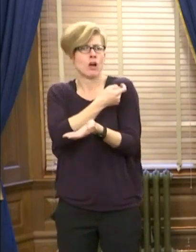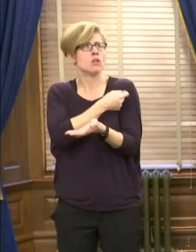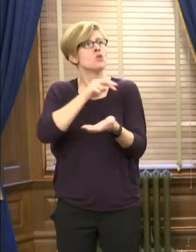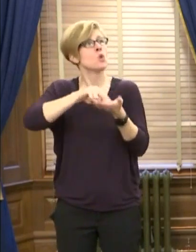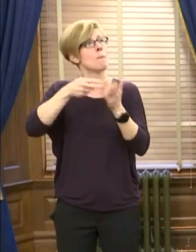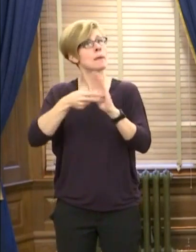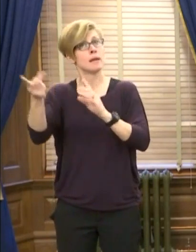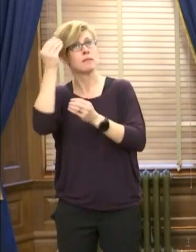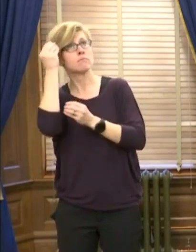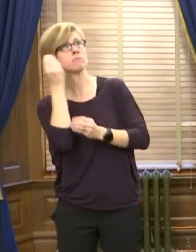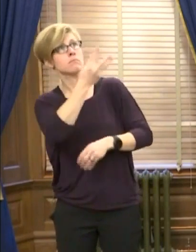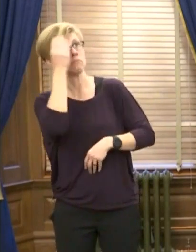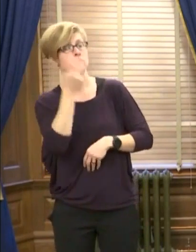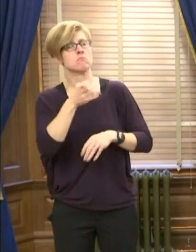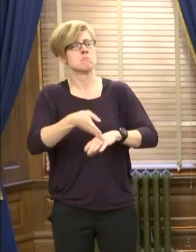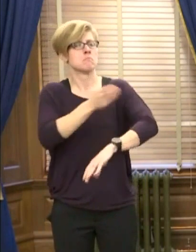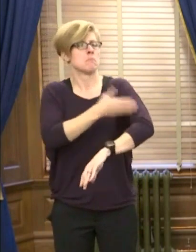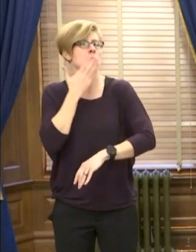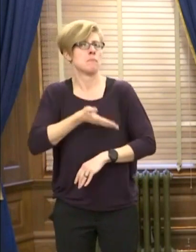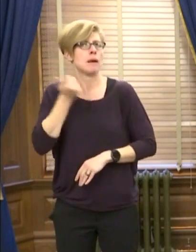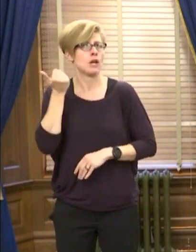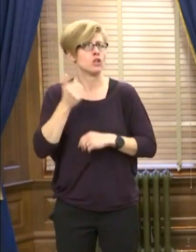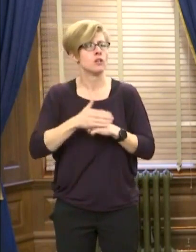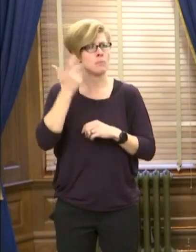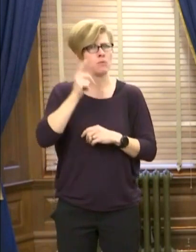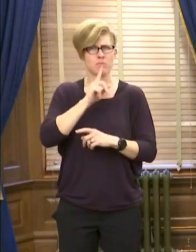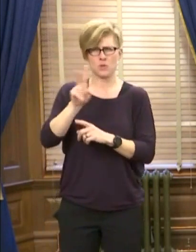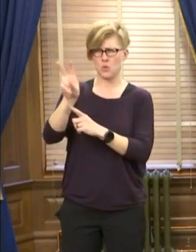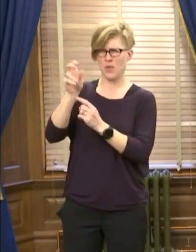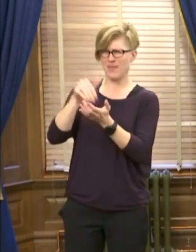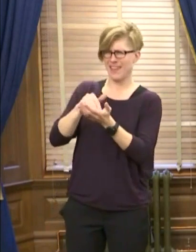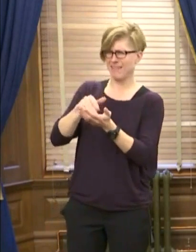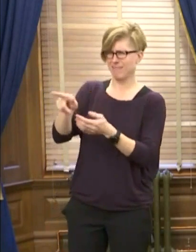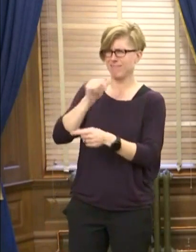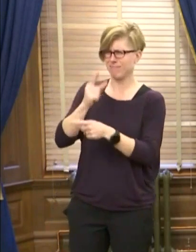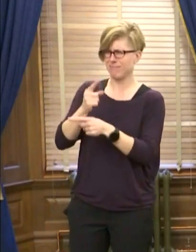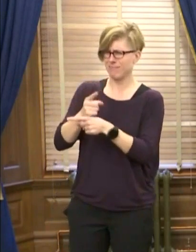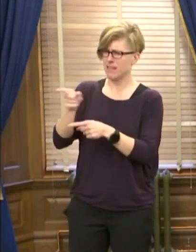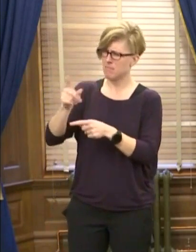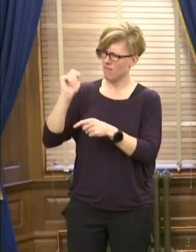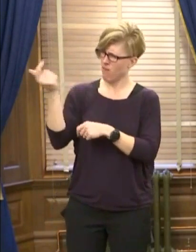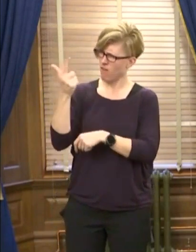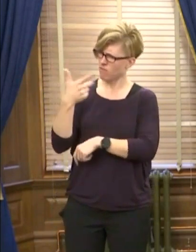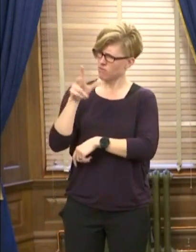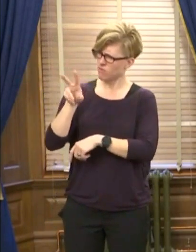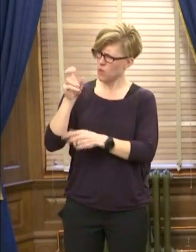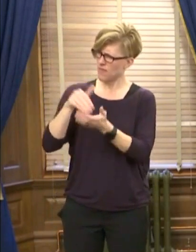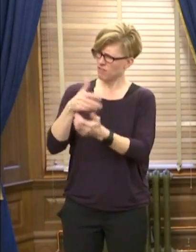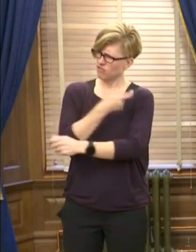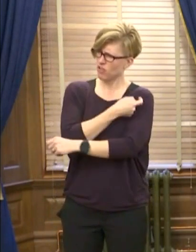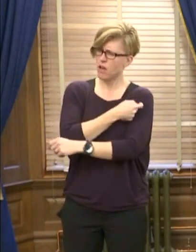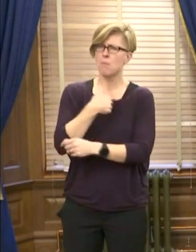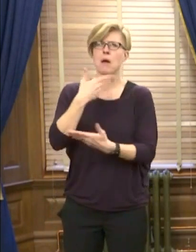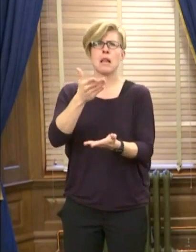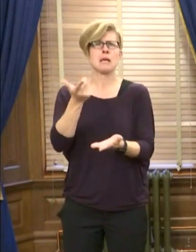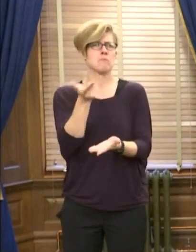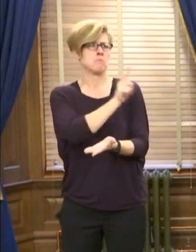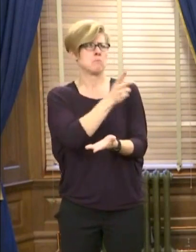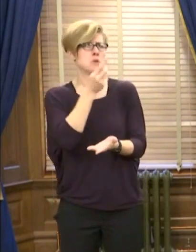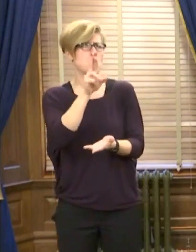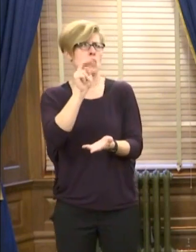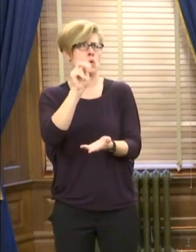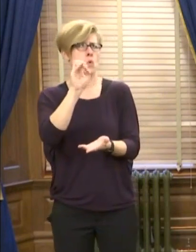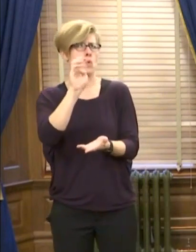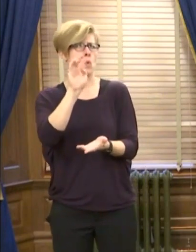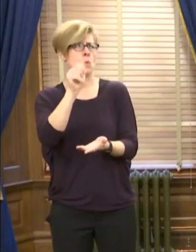is better because it was our belief before that the 200,000 was not accurate. So it's getting more accurate. But let me give you over to Dr. Norman